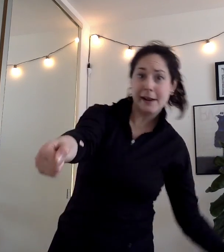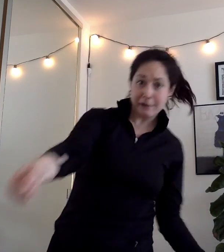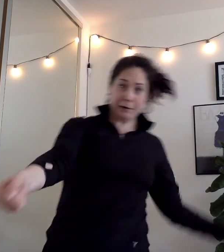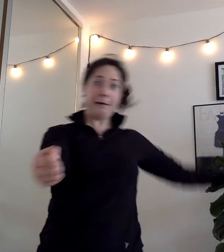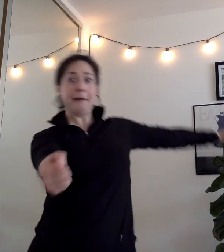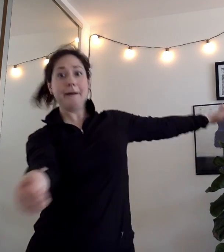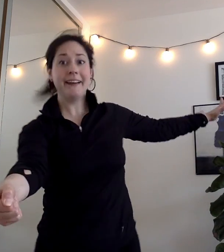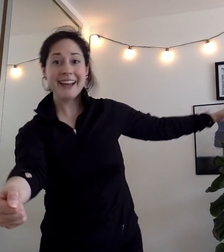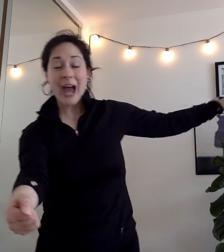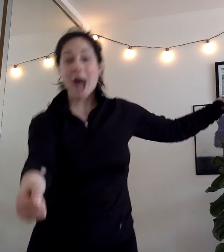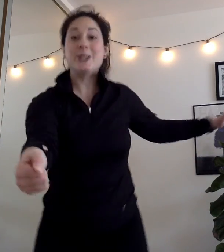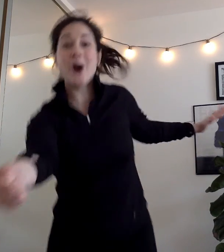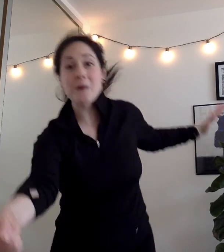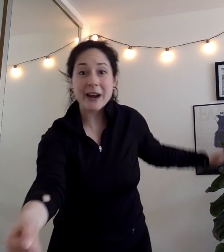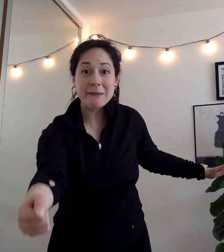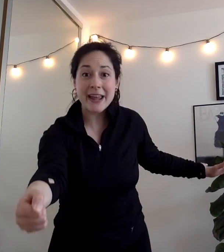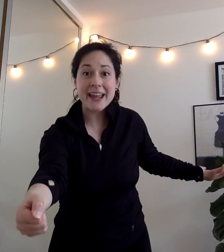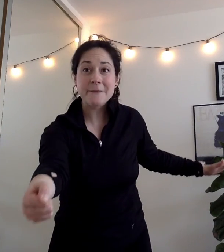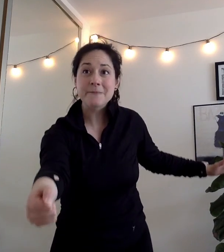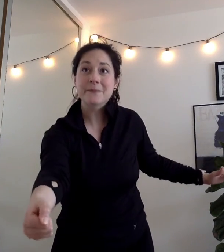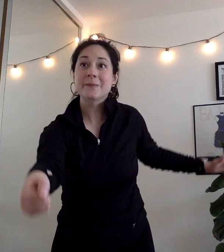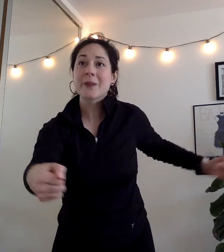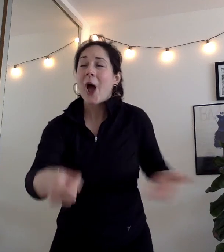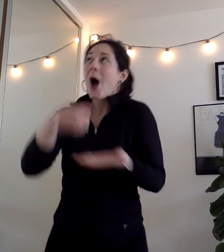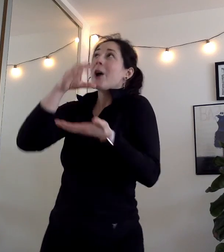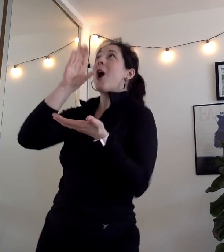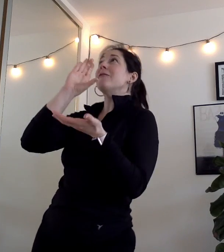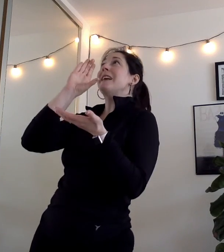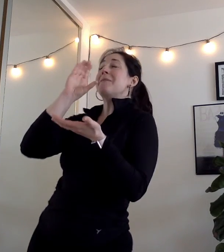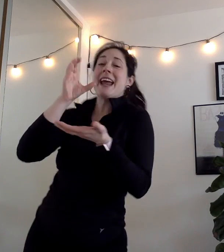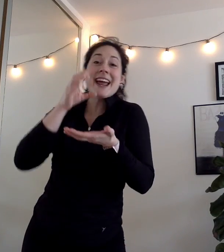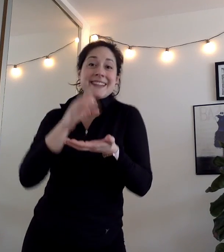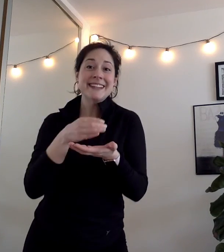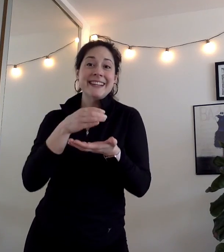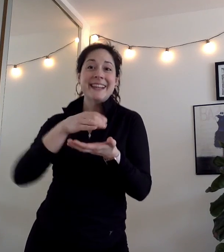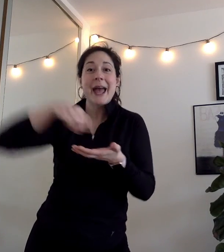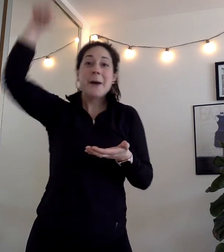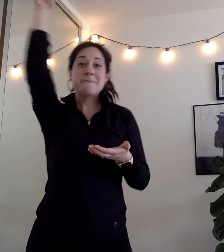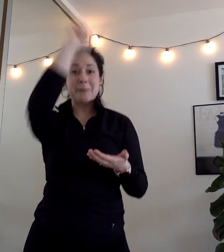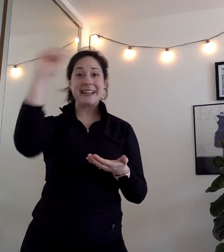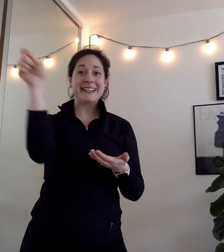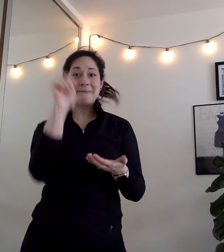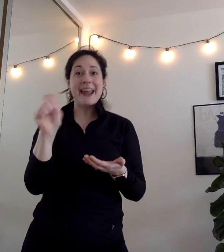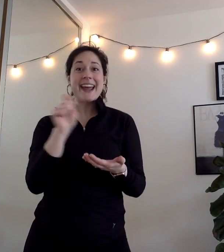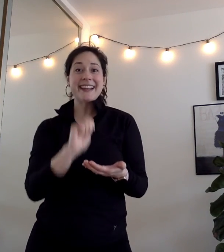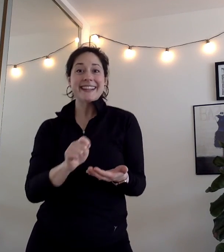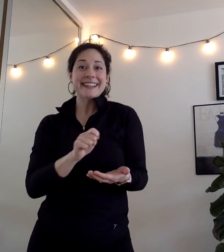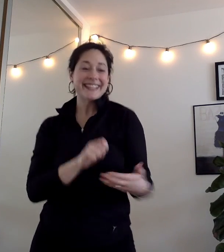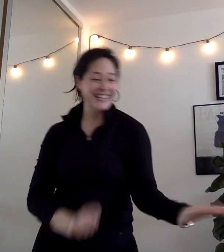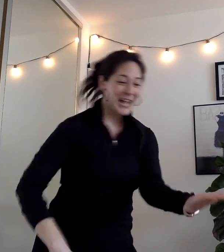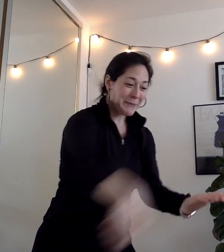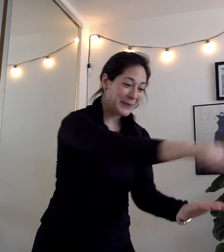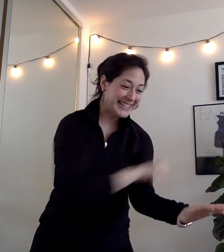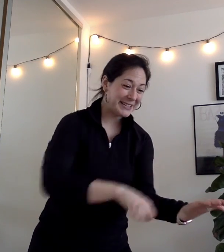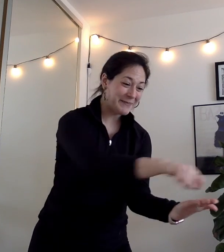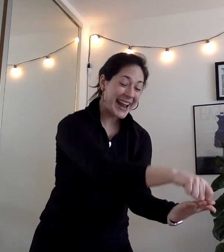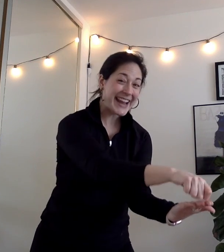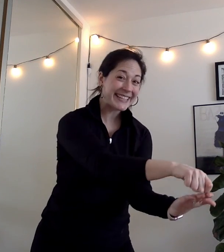painting man pizza man